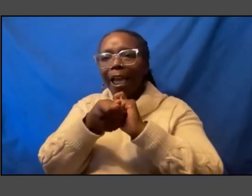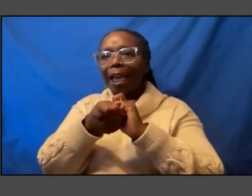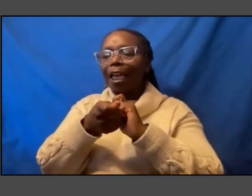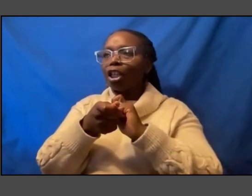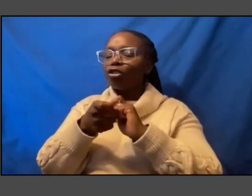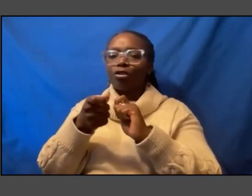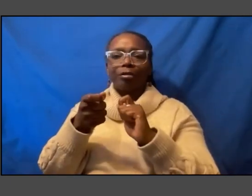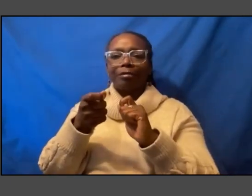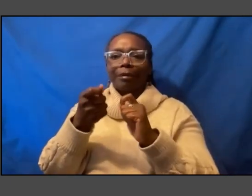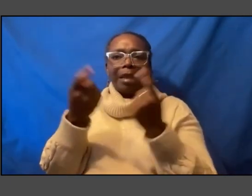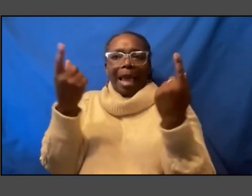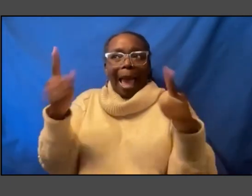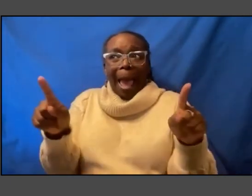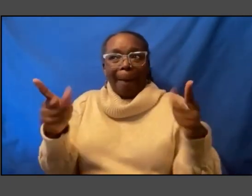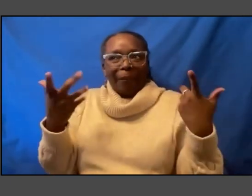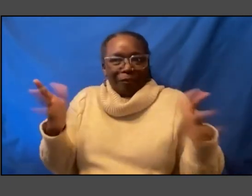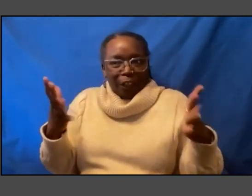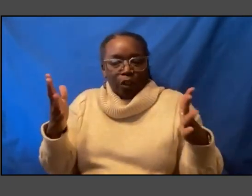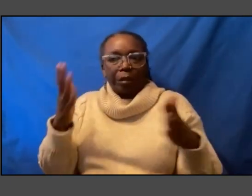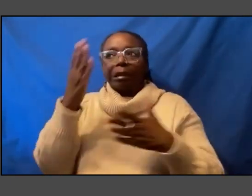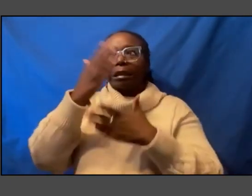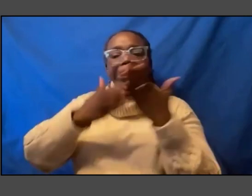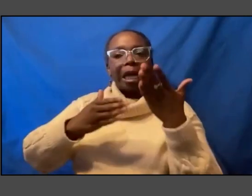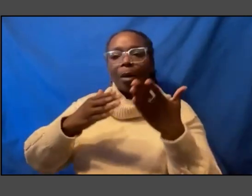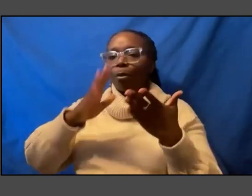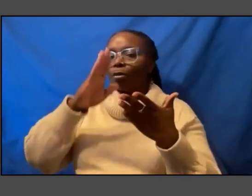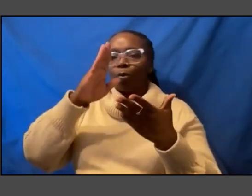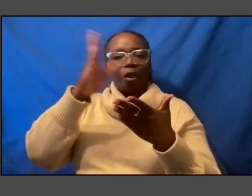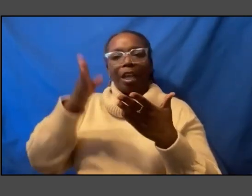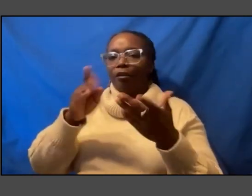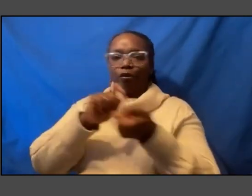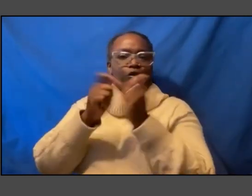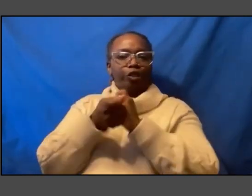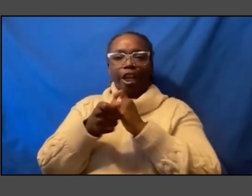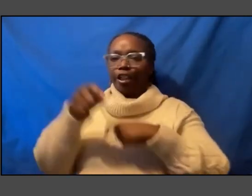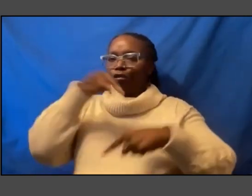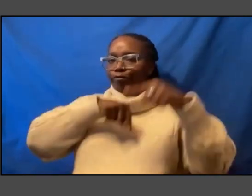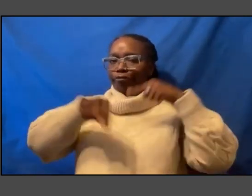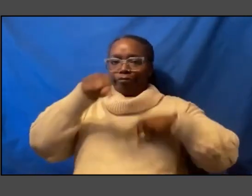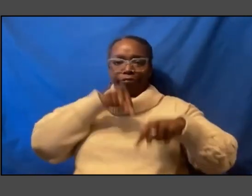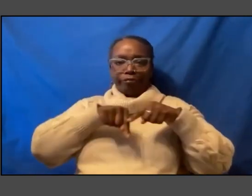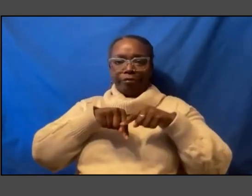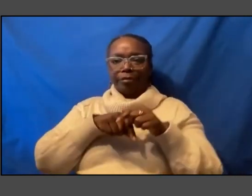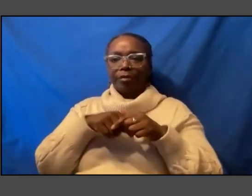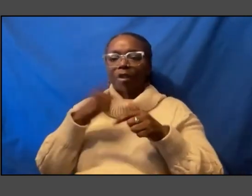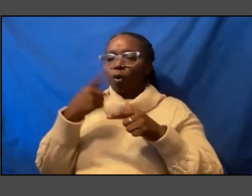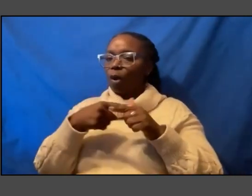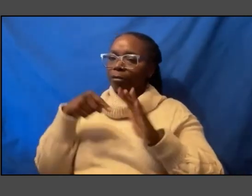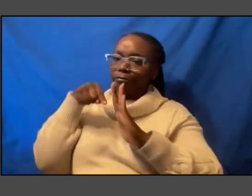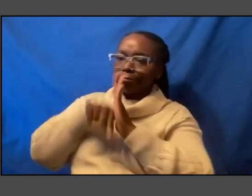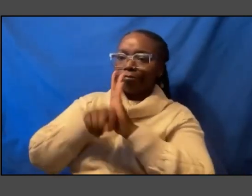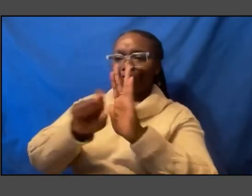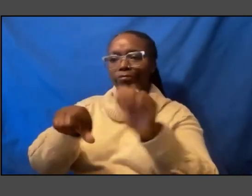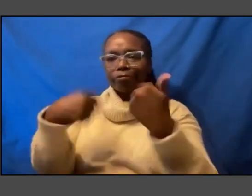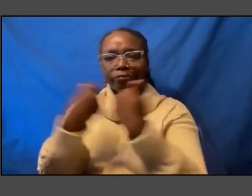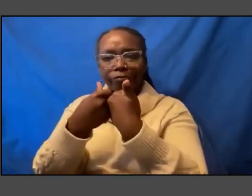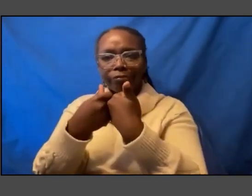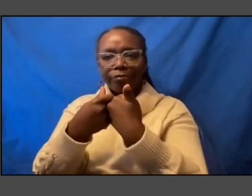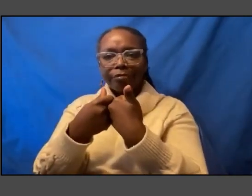happened some of which will never turn back and also one of profound challenges and as such the work of public institutions